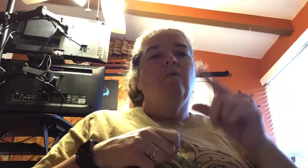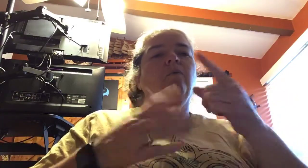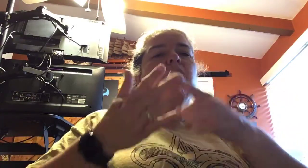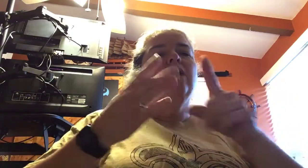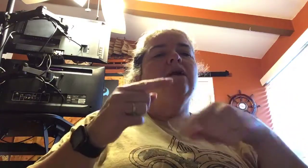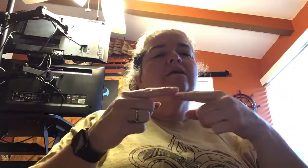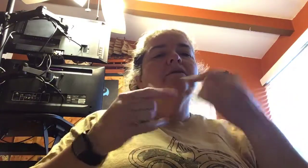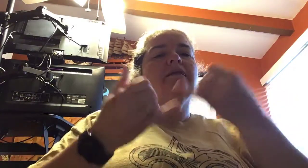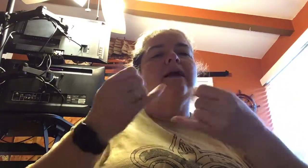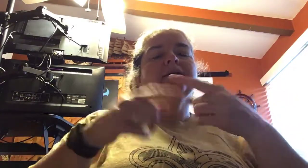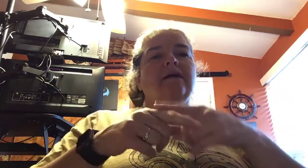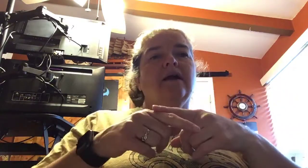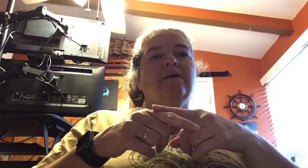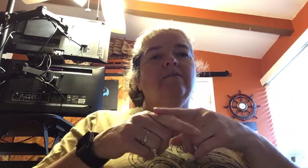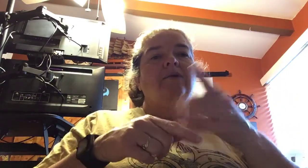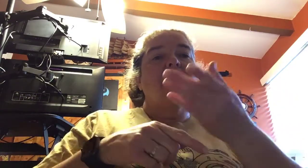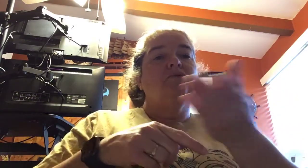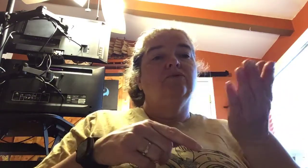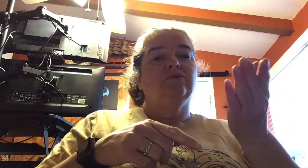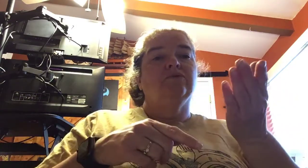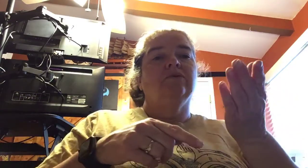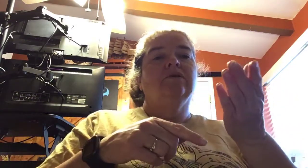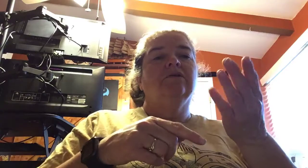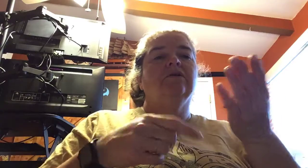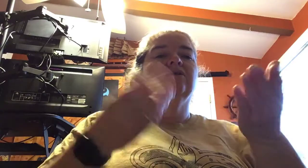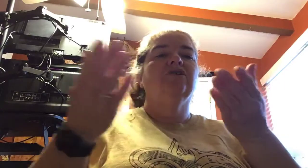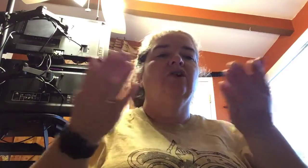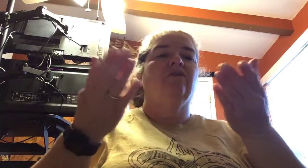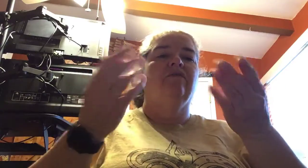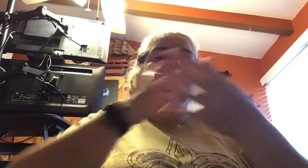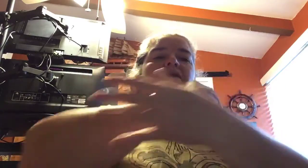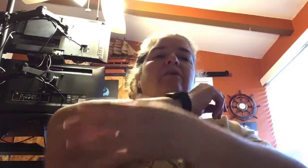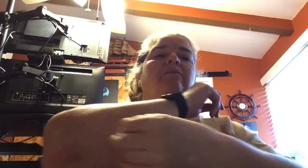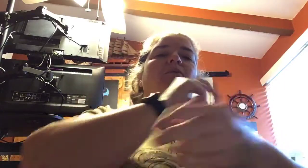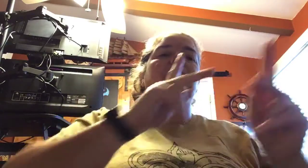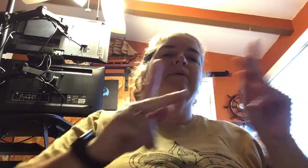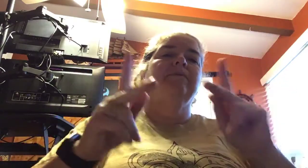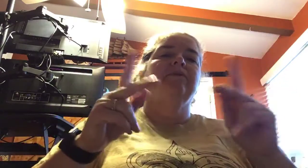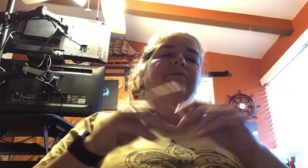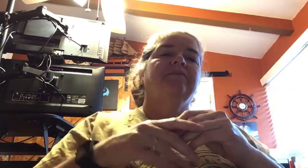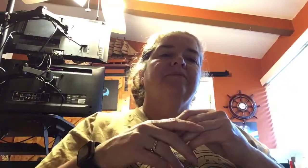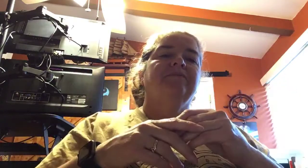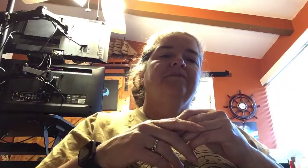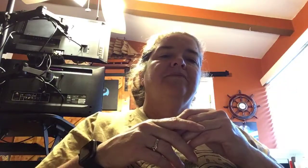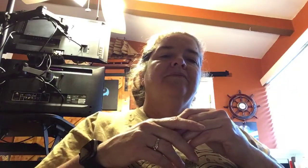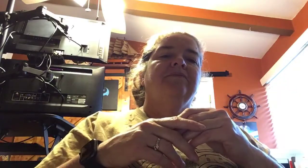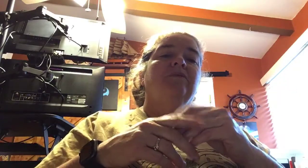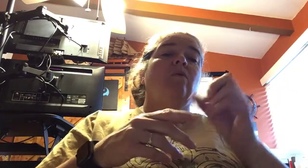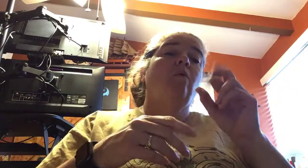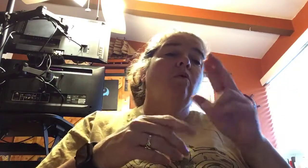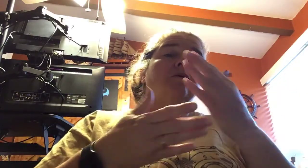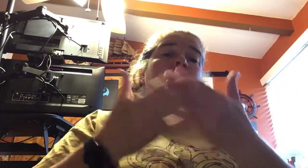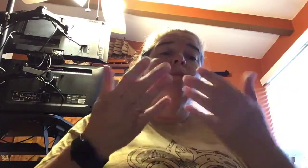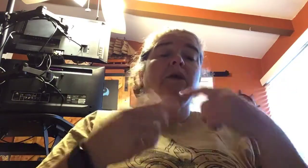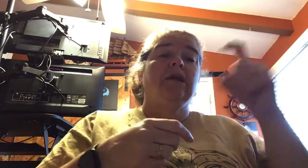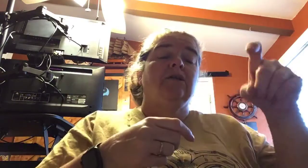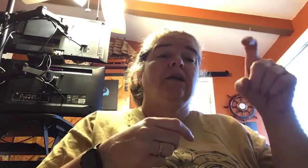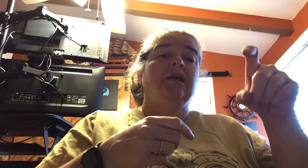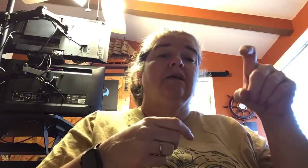When is the last time that you serve the poor people? or someone in need